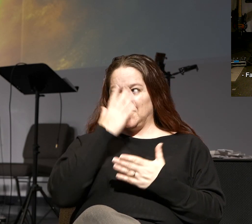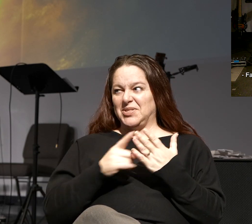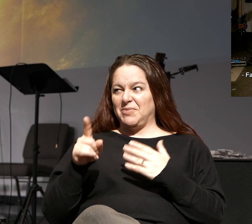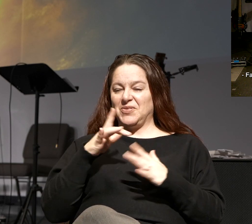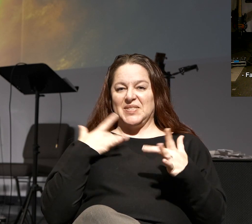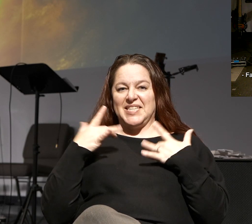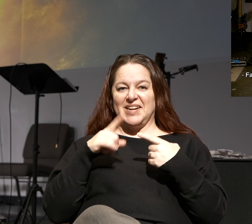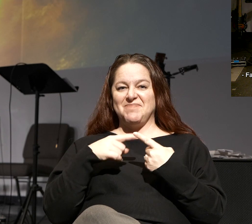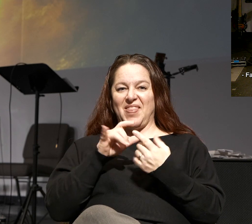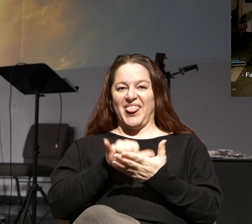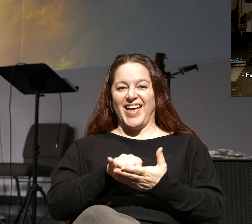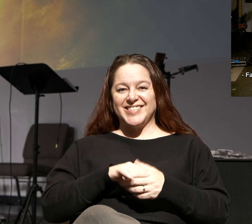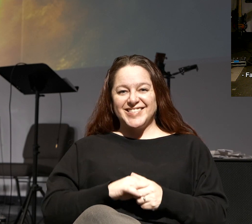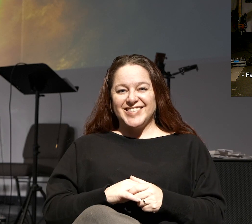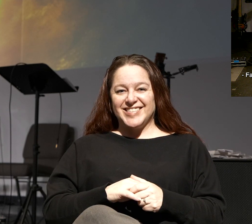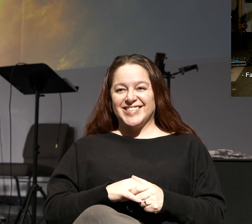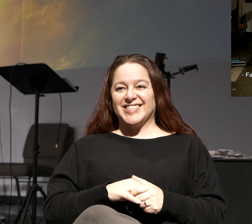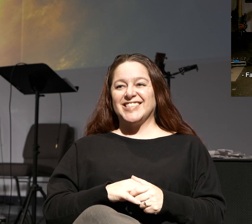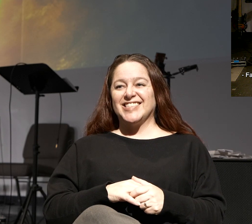excited about that.